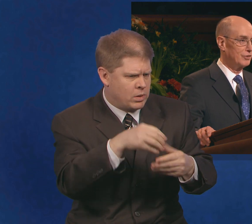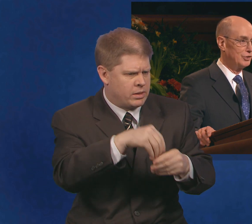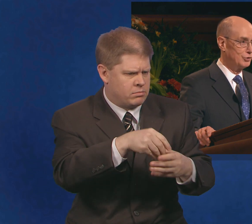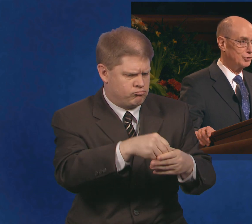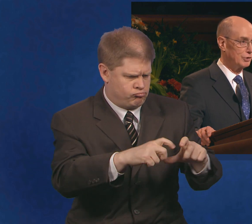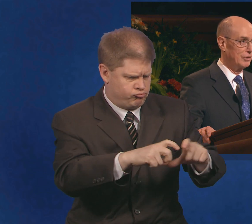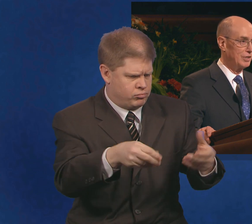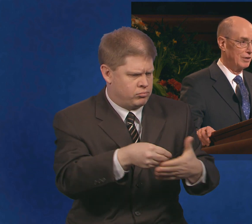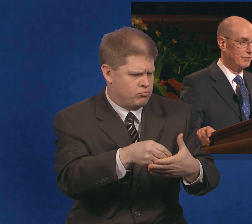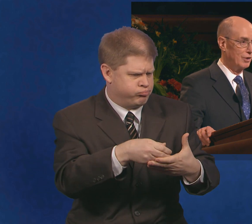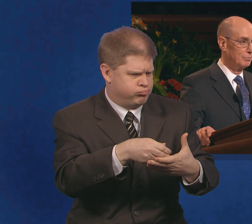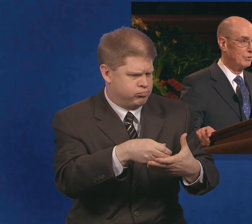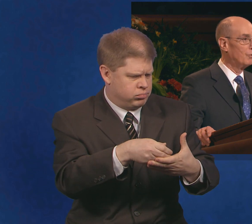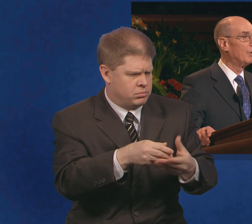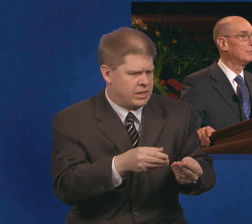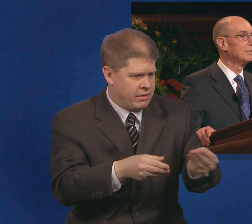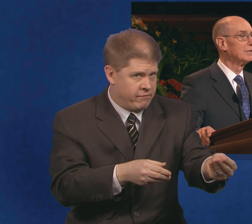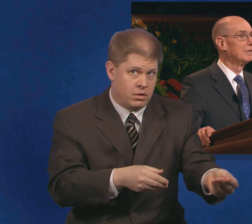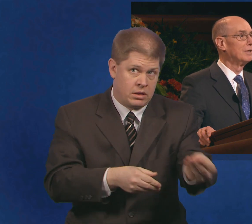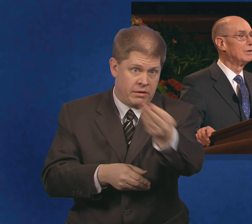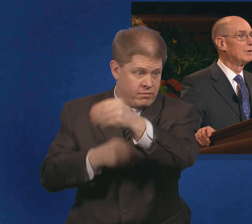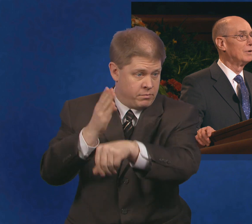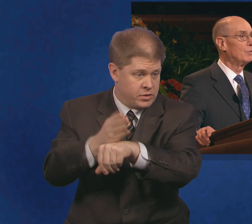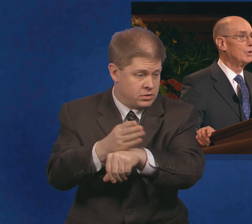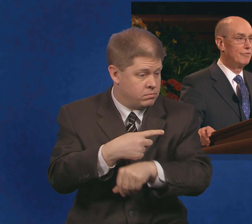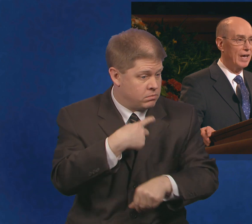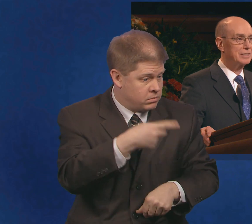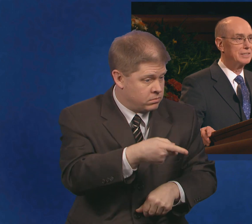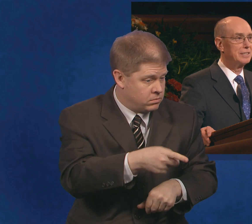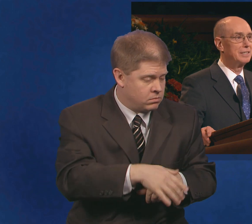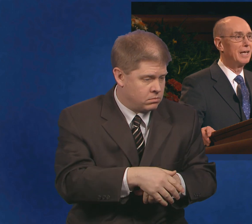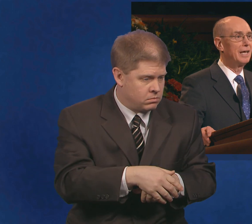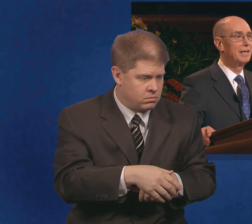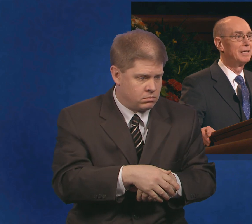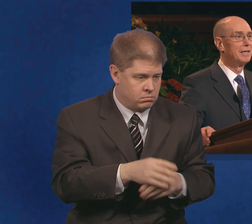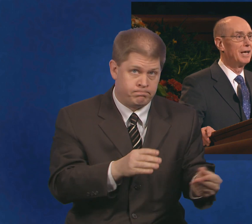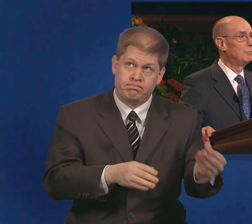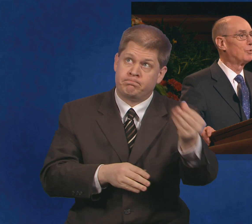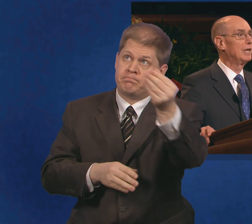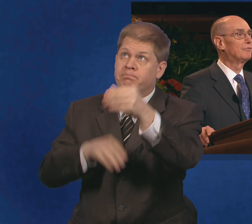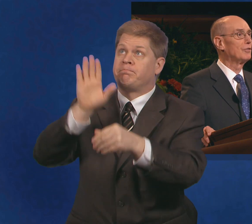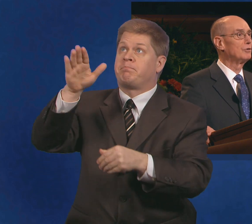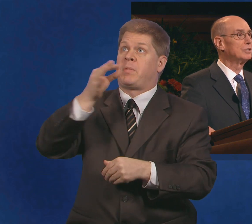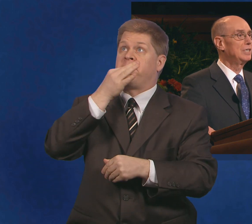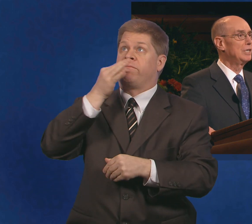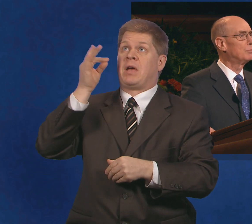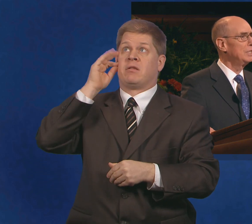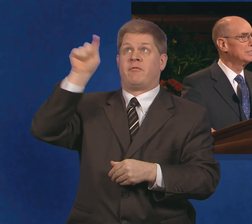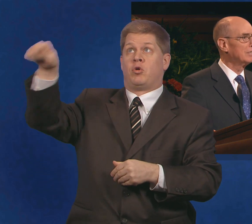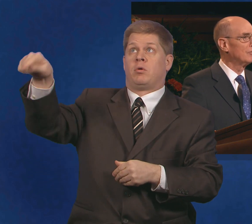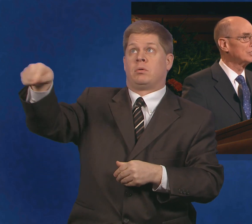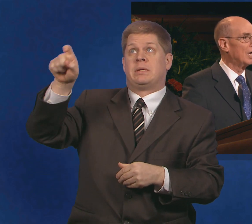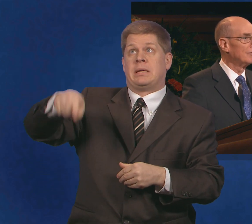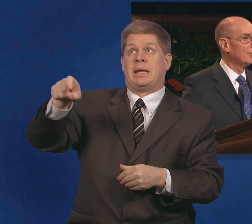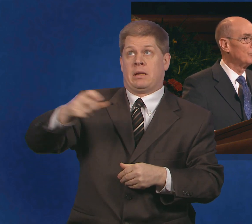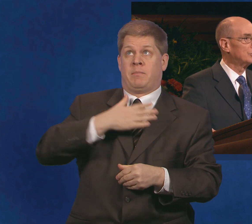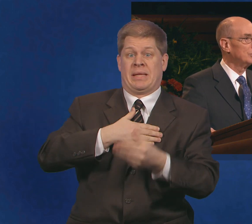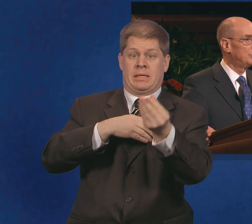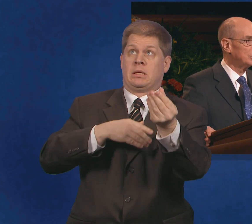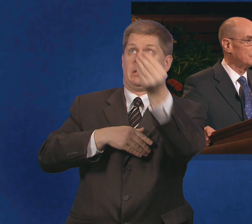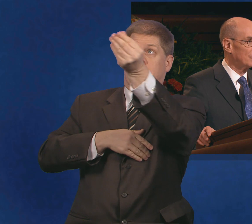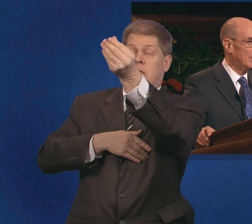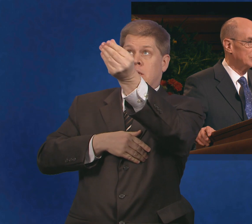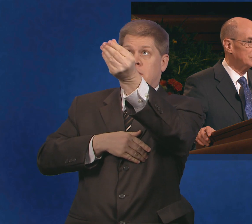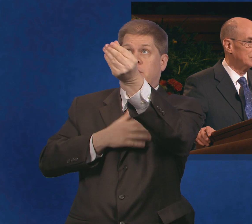offering than usual in the envelope. We fasted today and prayed for those in need. Please give this envelope